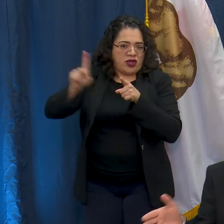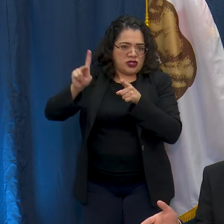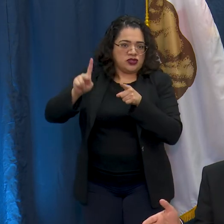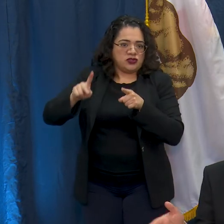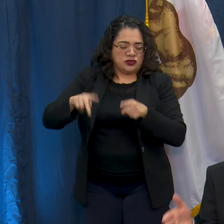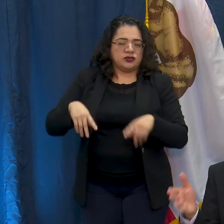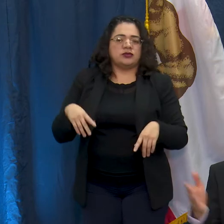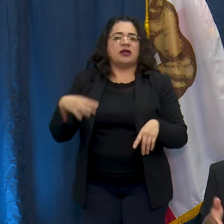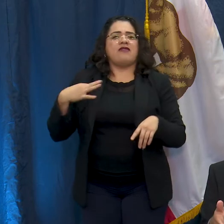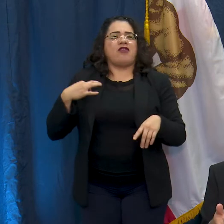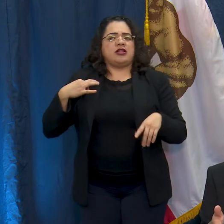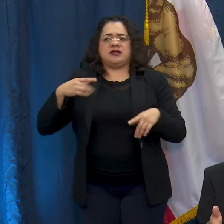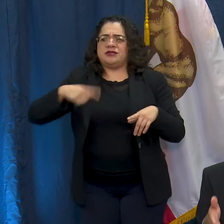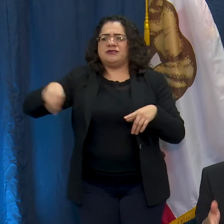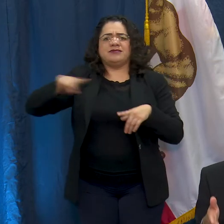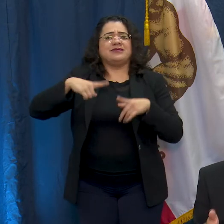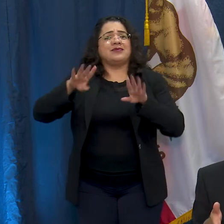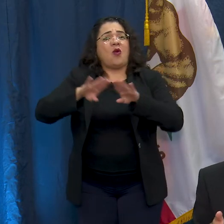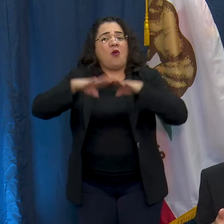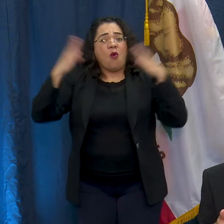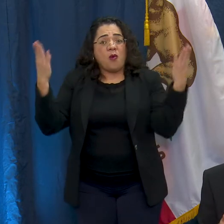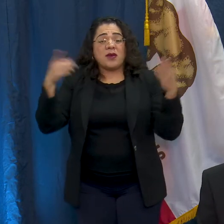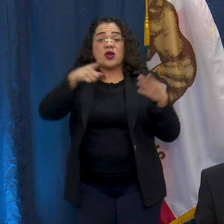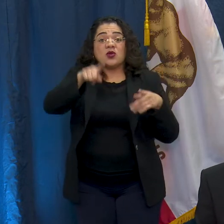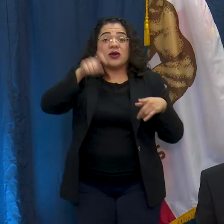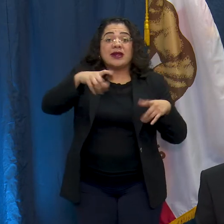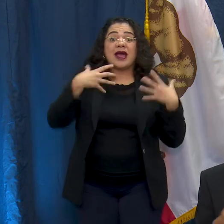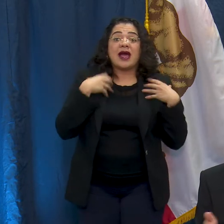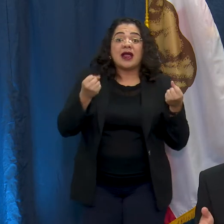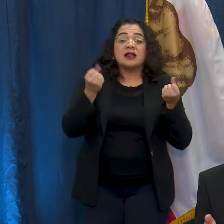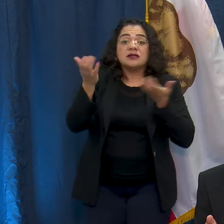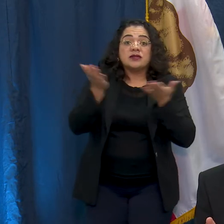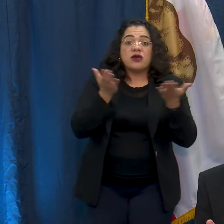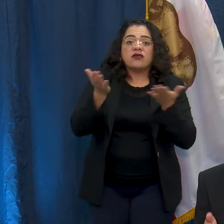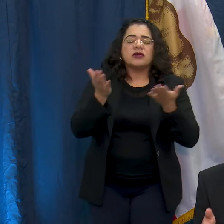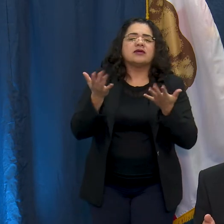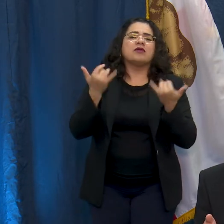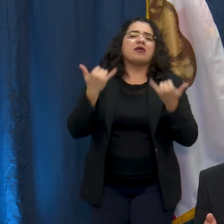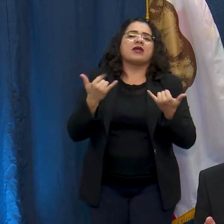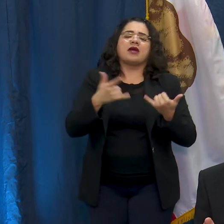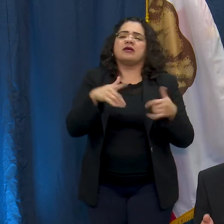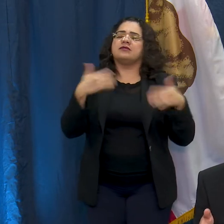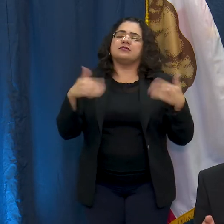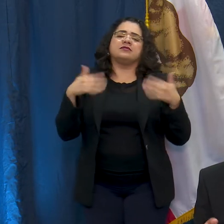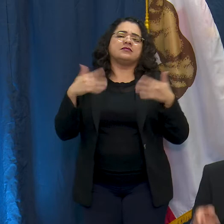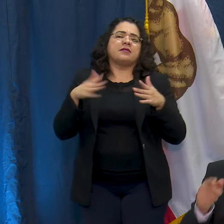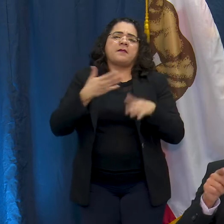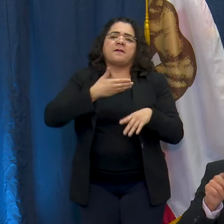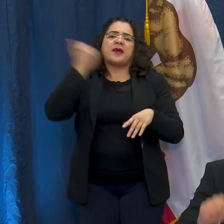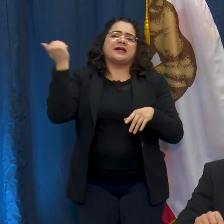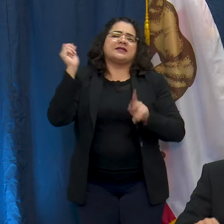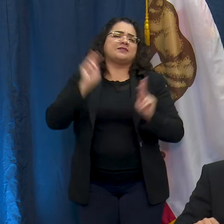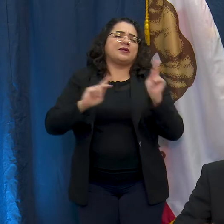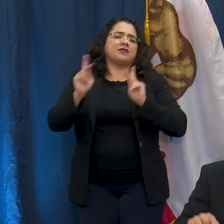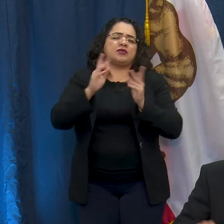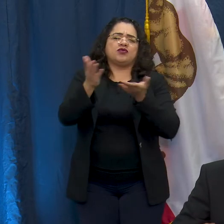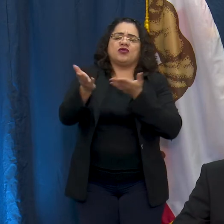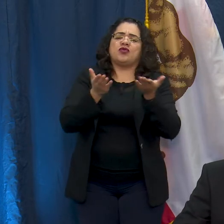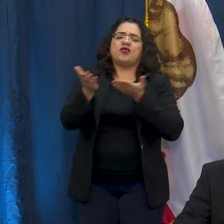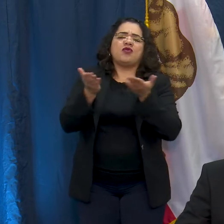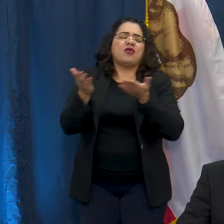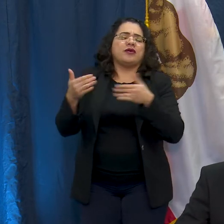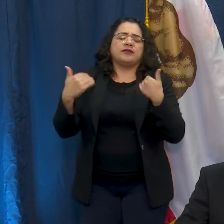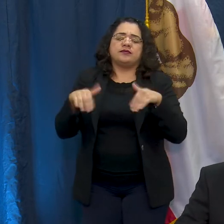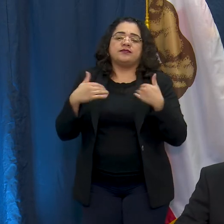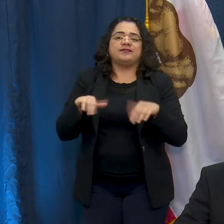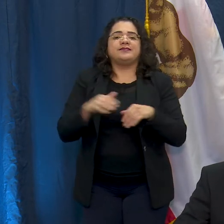is open. Please go by if you need health services and we have some of the best folks working there as we speak. And it's tied